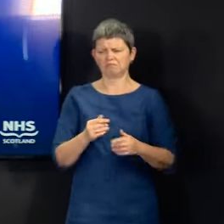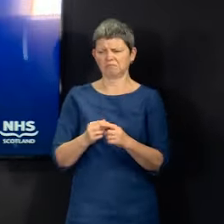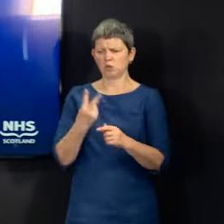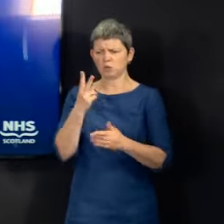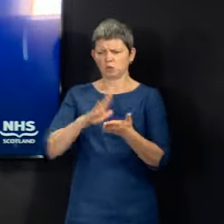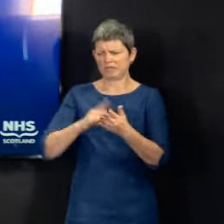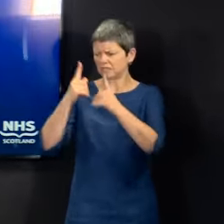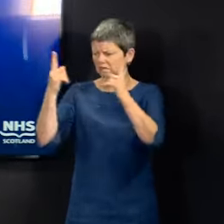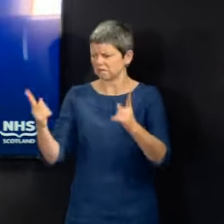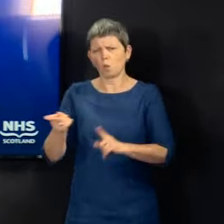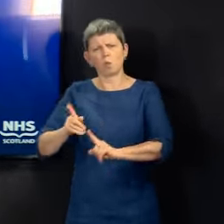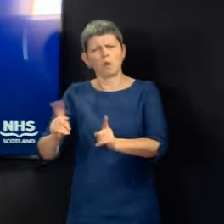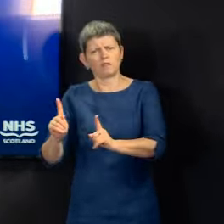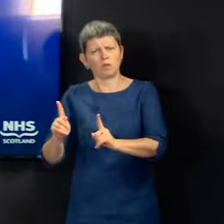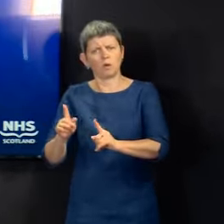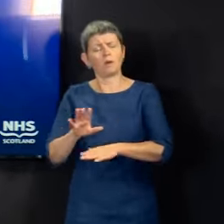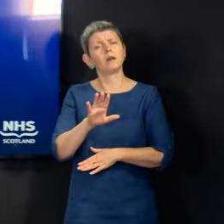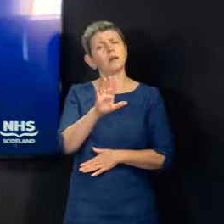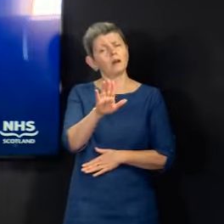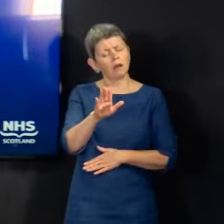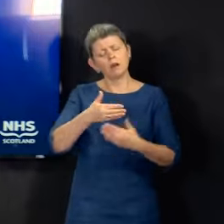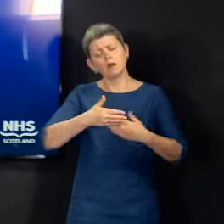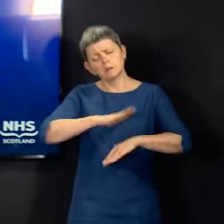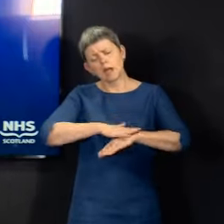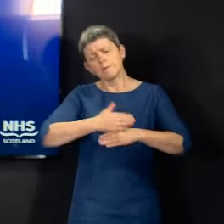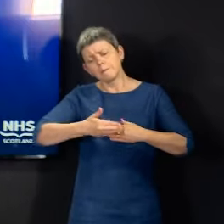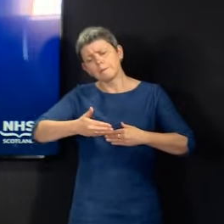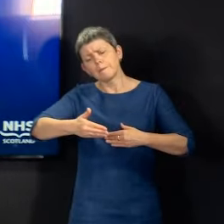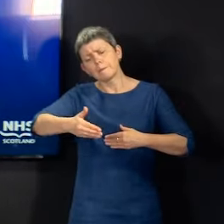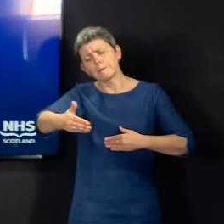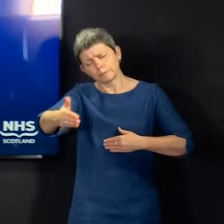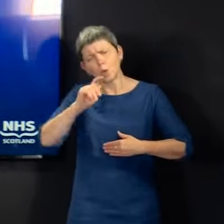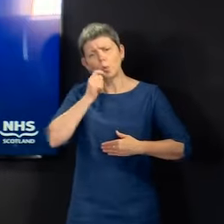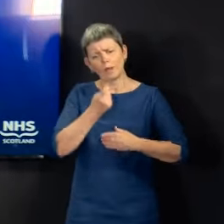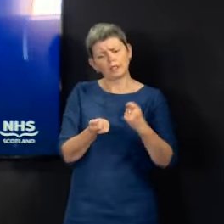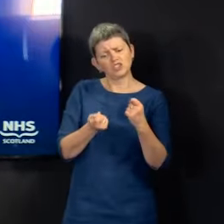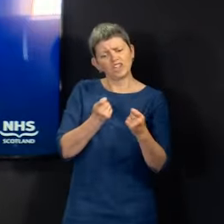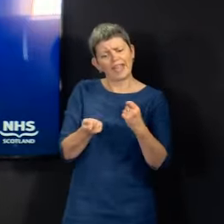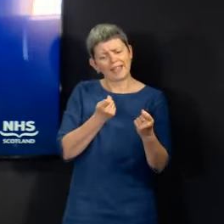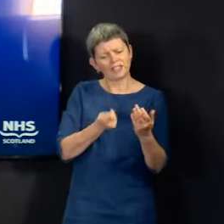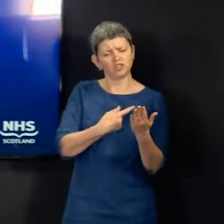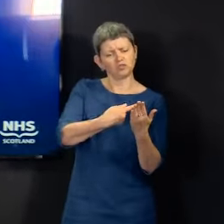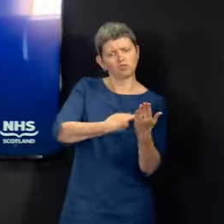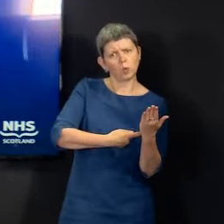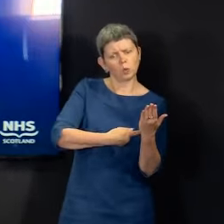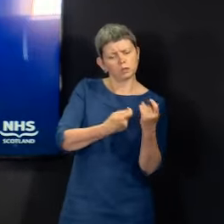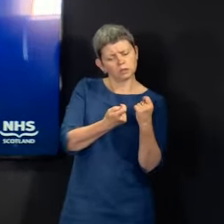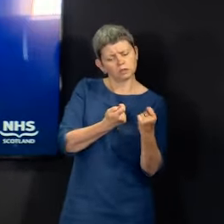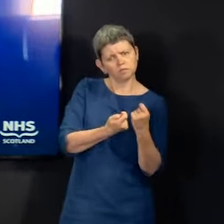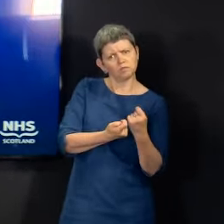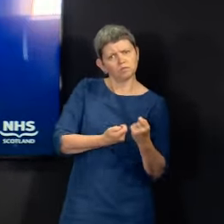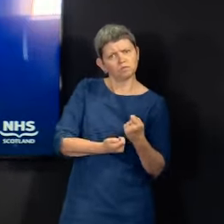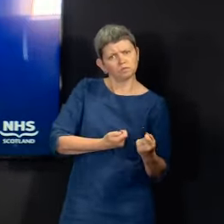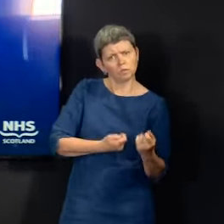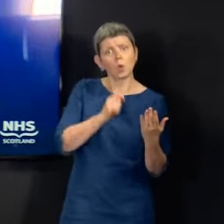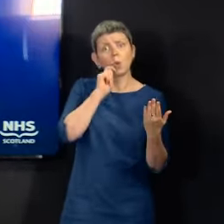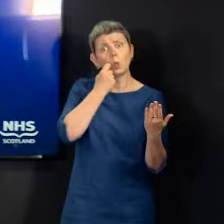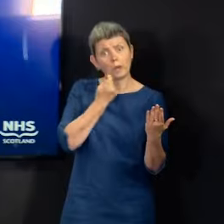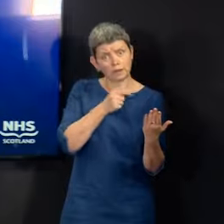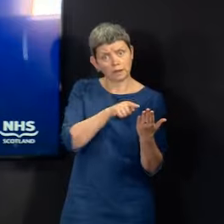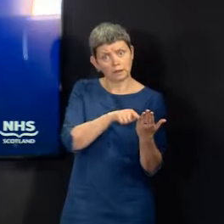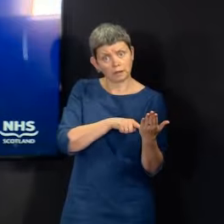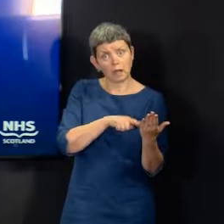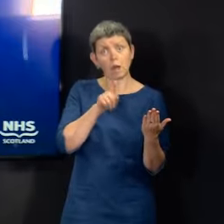over time, be changes in what we advise and change to the judgements that are then made. Presently,